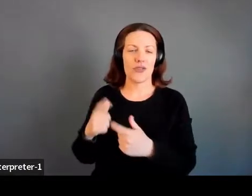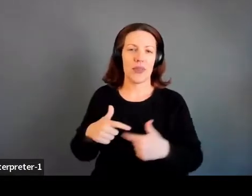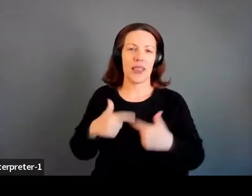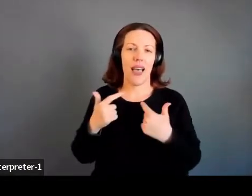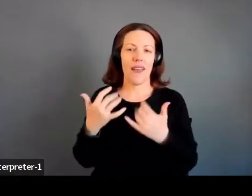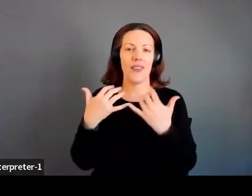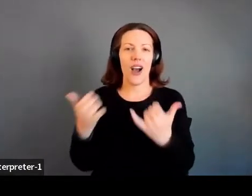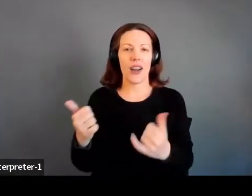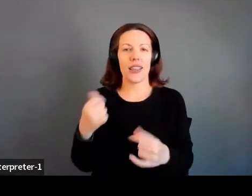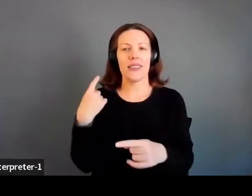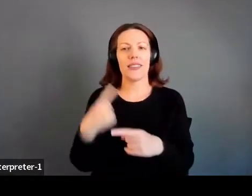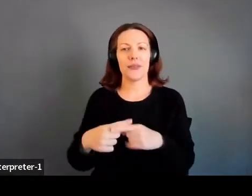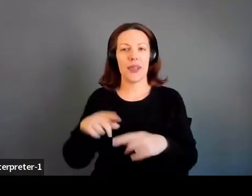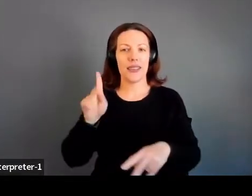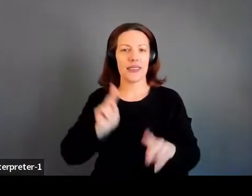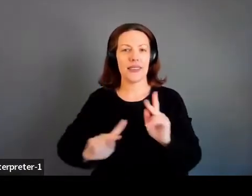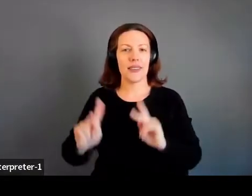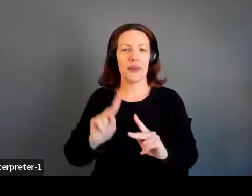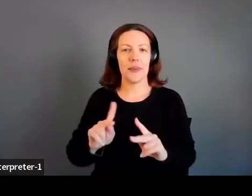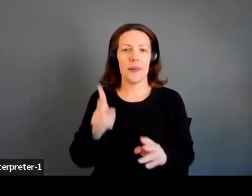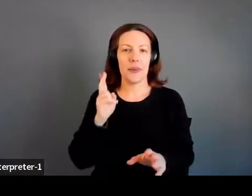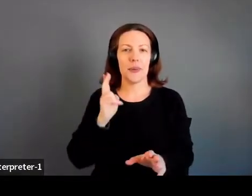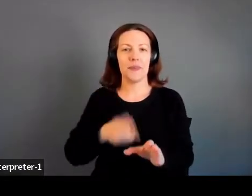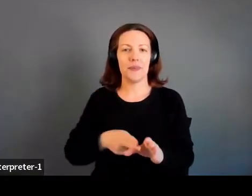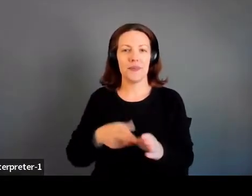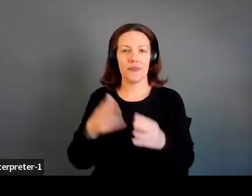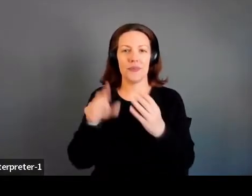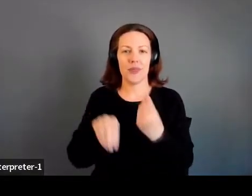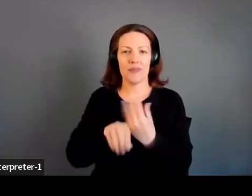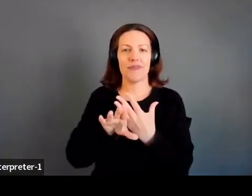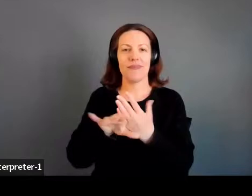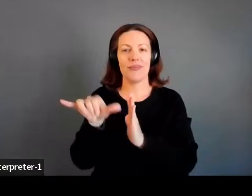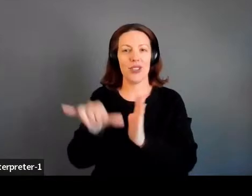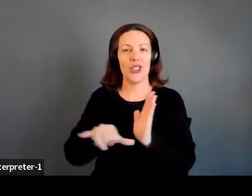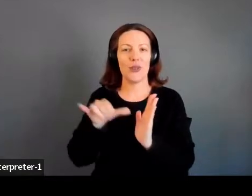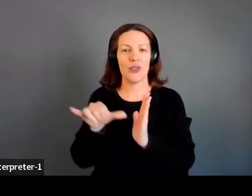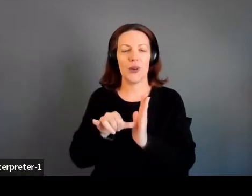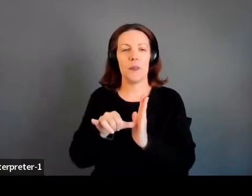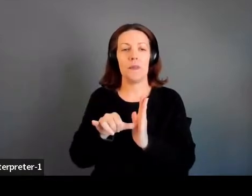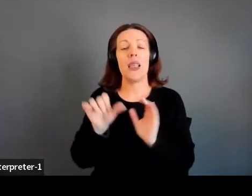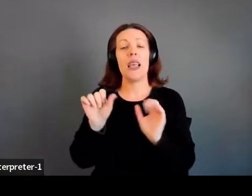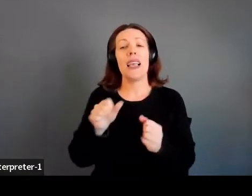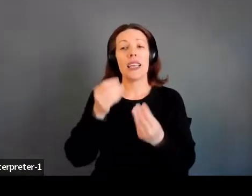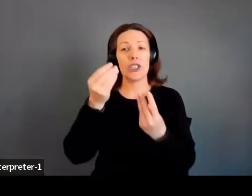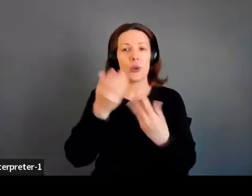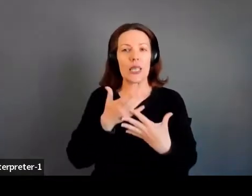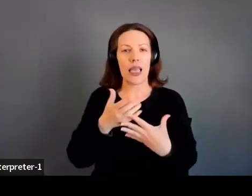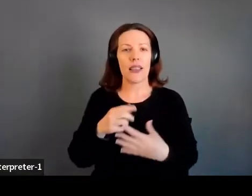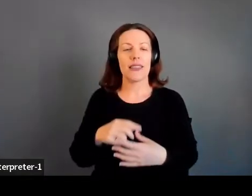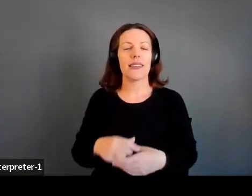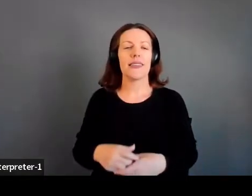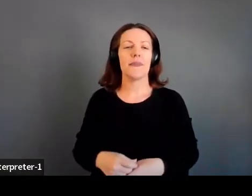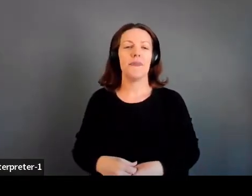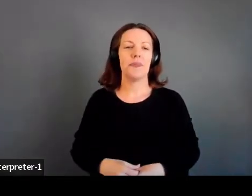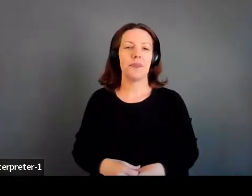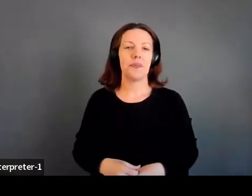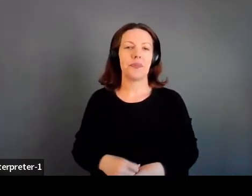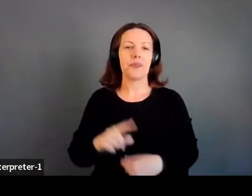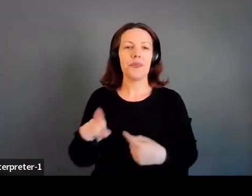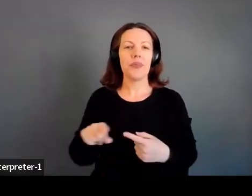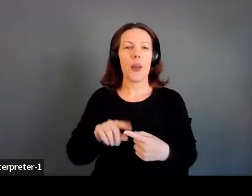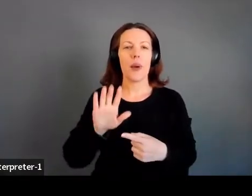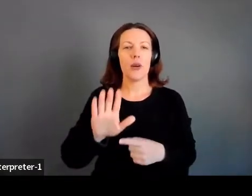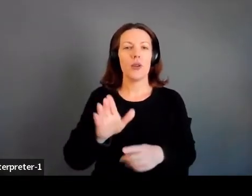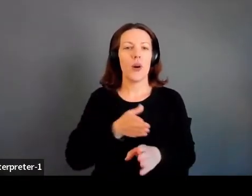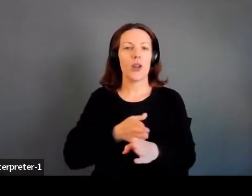as well as our, um, audience on YouTube, can you tell us a little bit about, um, your career